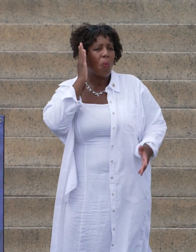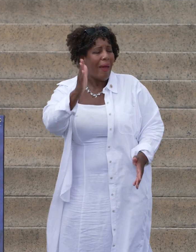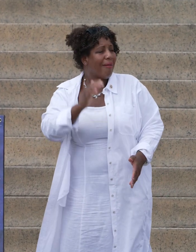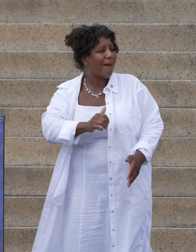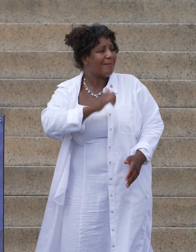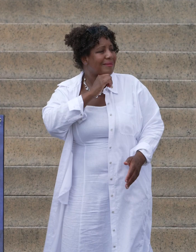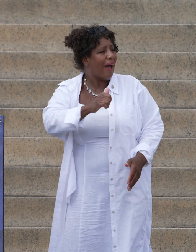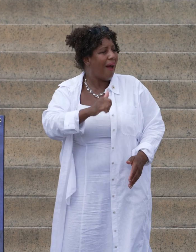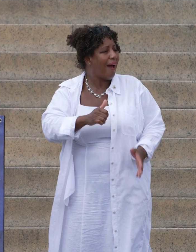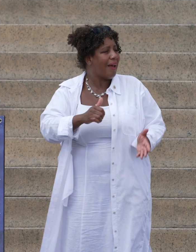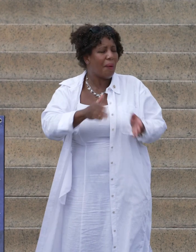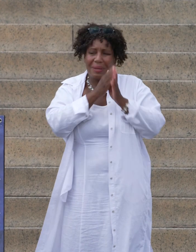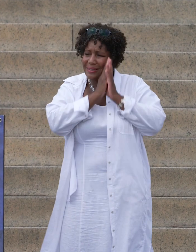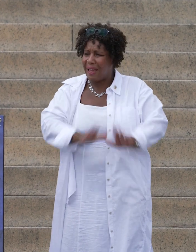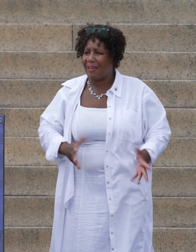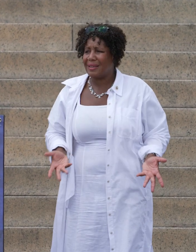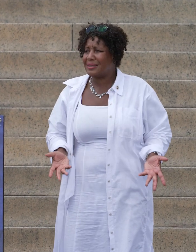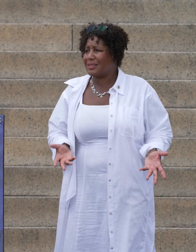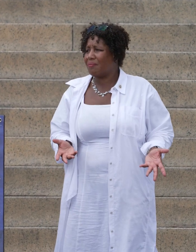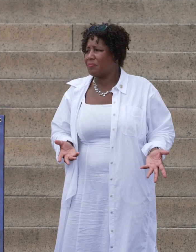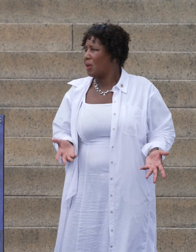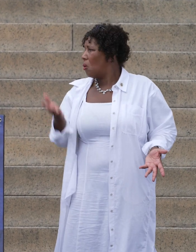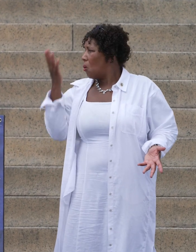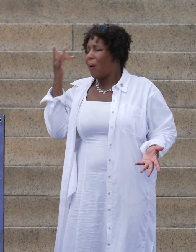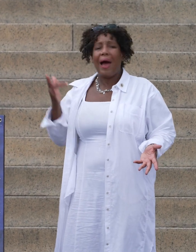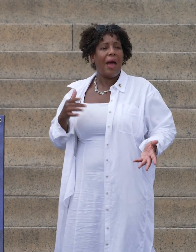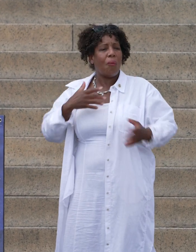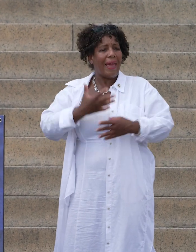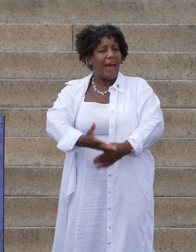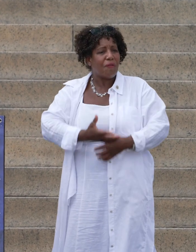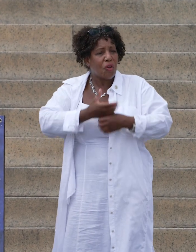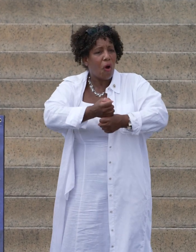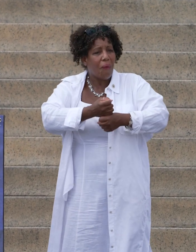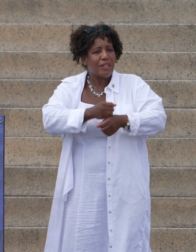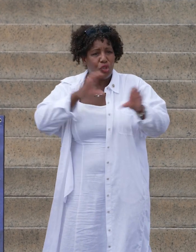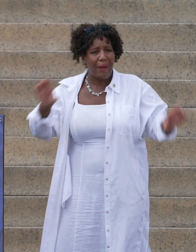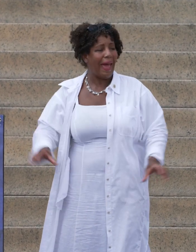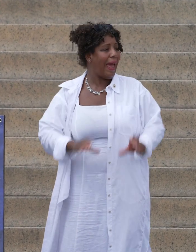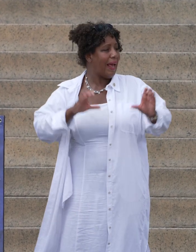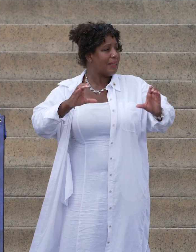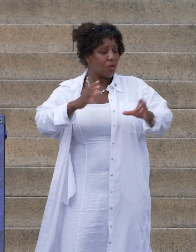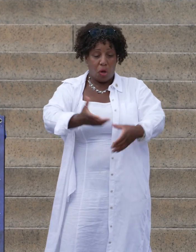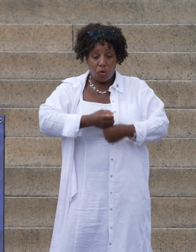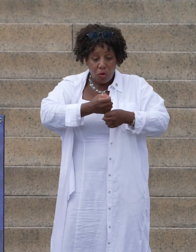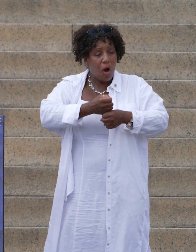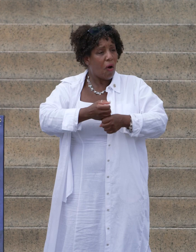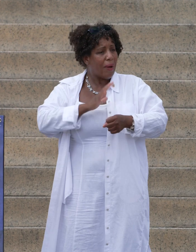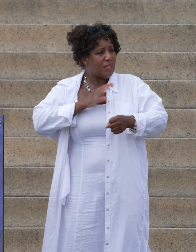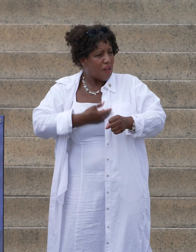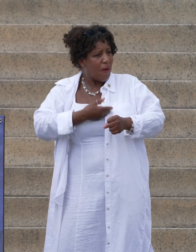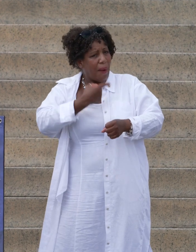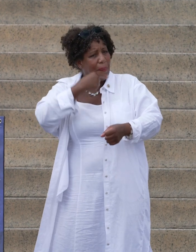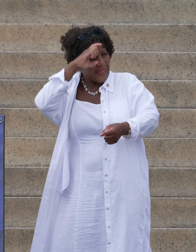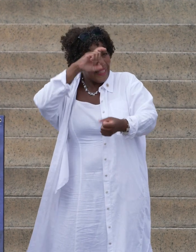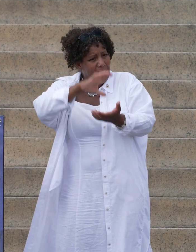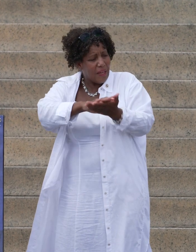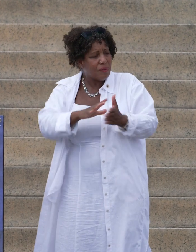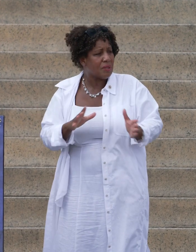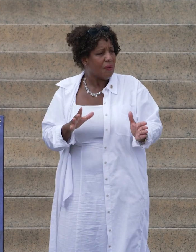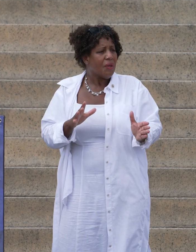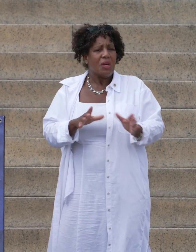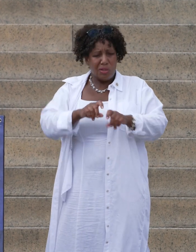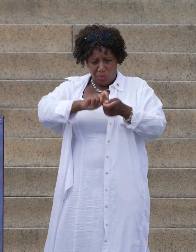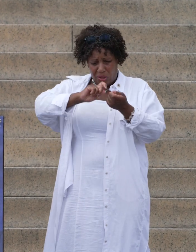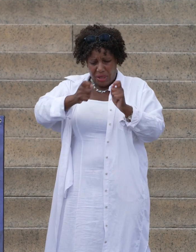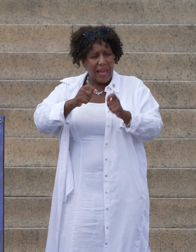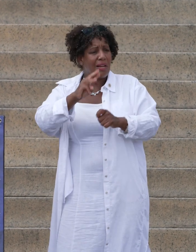not be silent, because we have the courage to act, the courage of our conviction to bend the